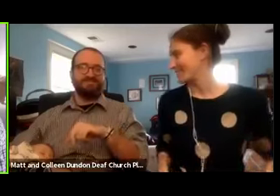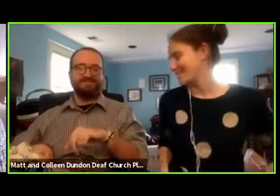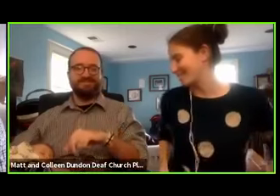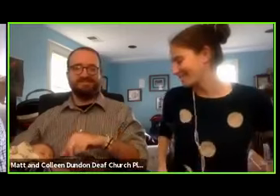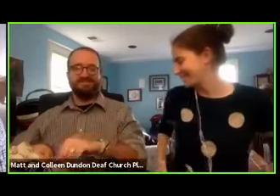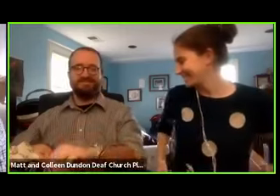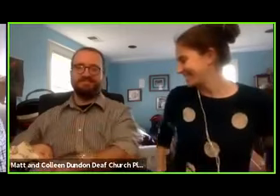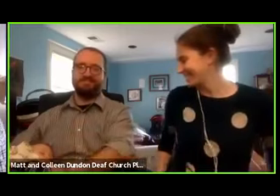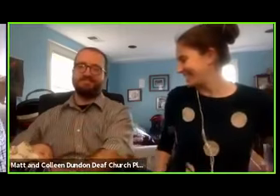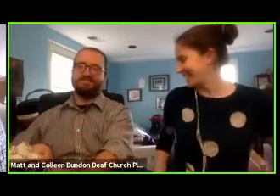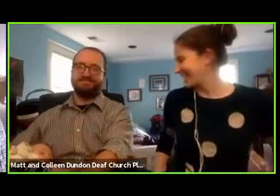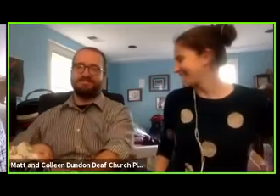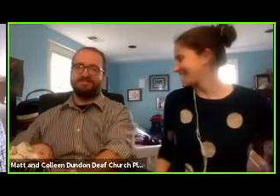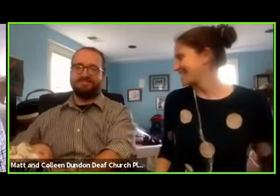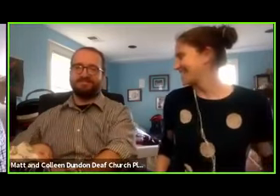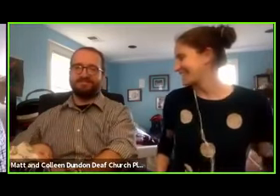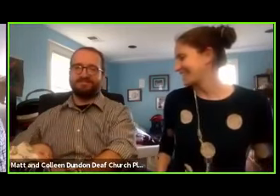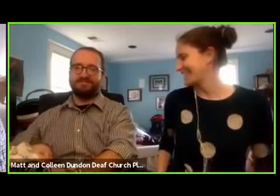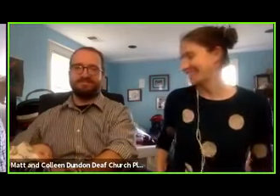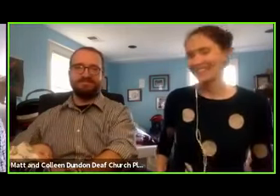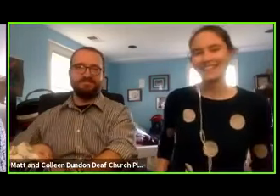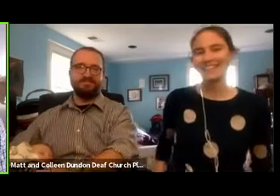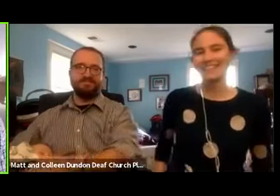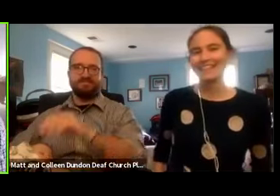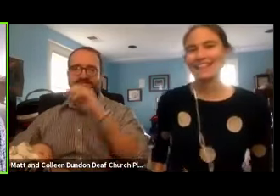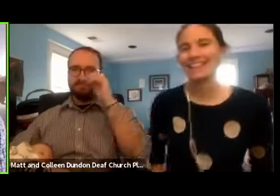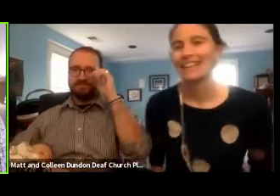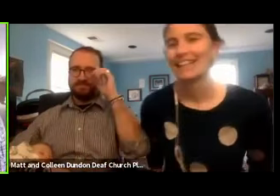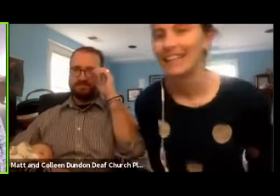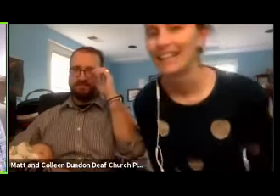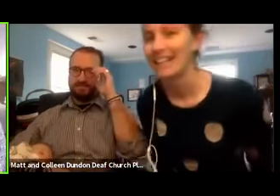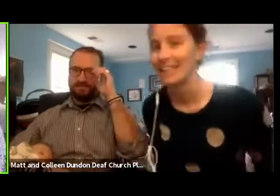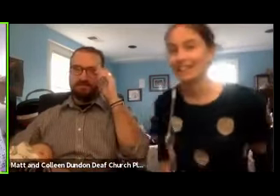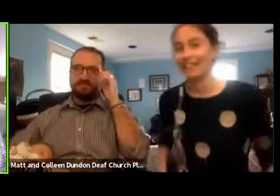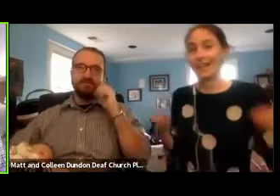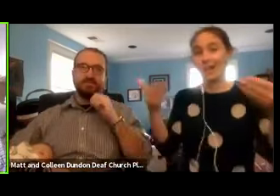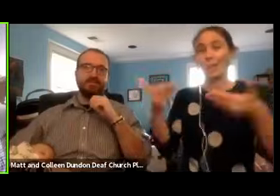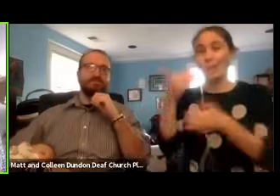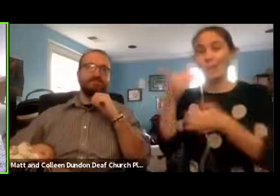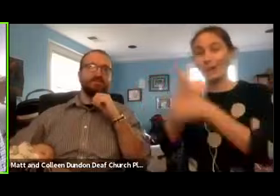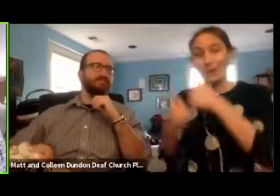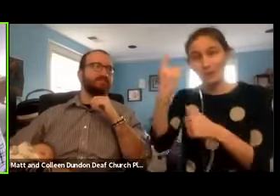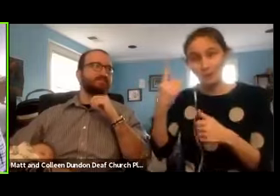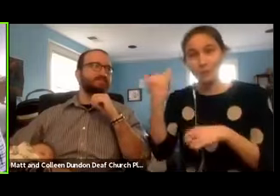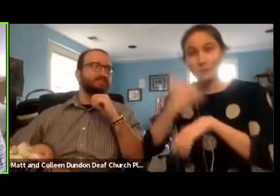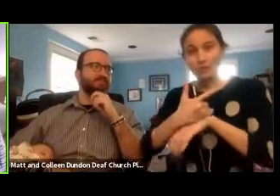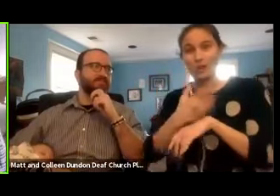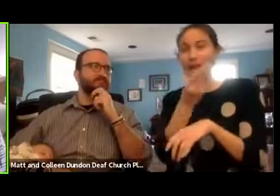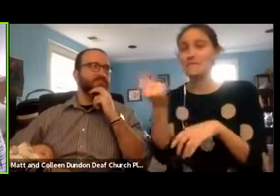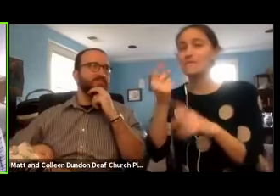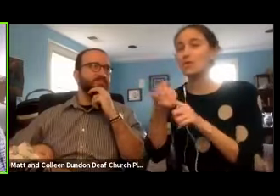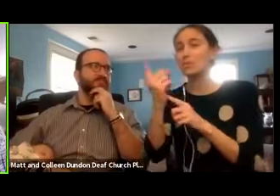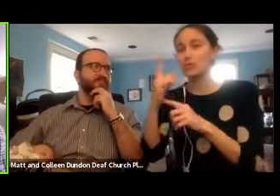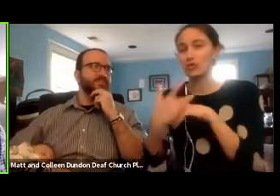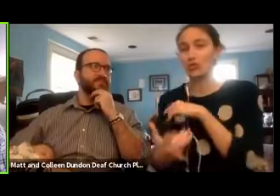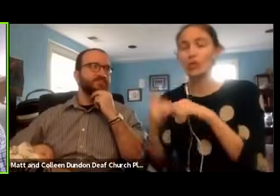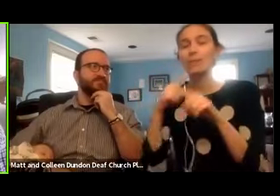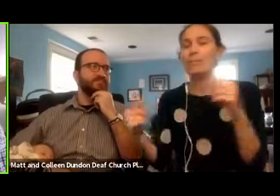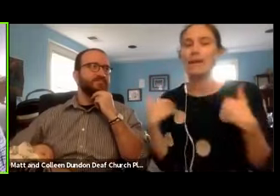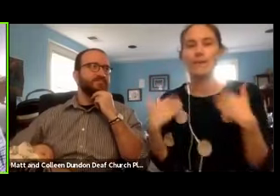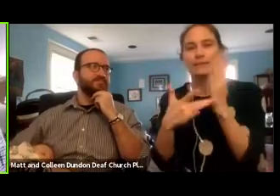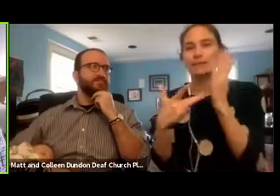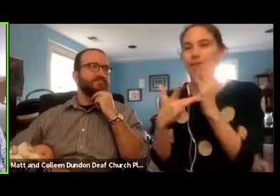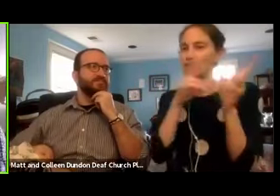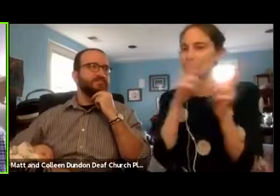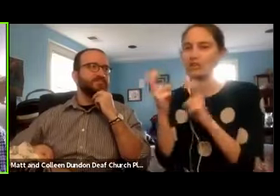Yes, sir. Great. We want to welcome everybody today. We're a couple minutes early, but I've had technology